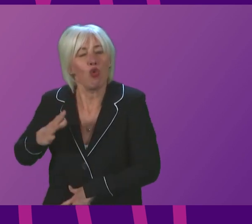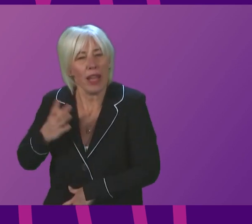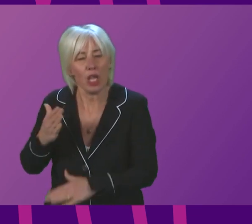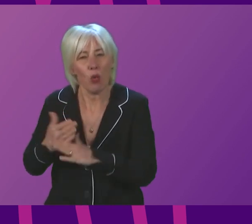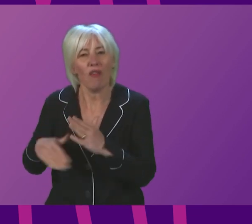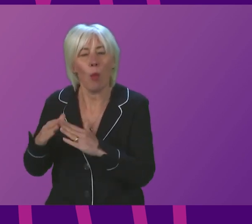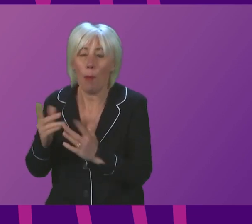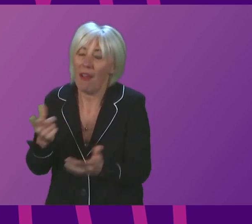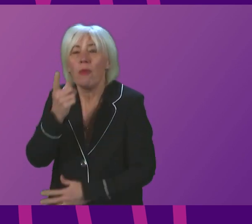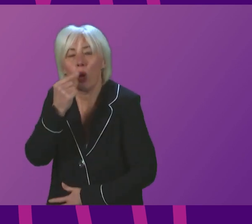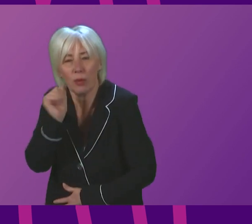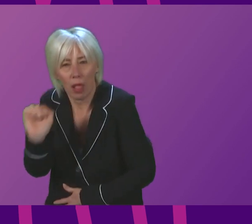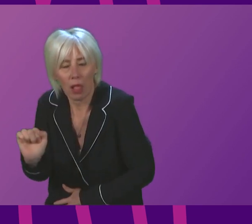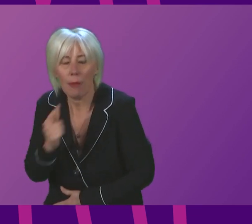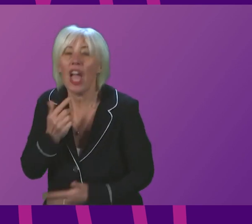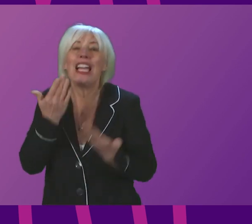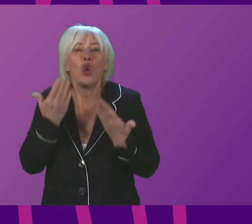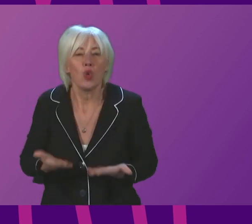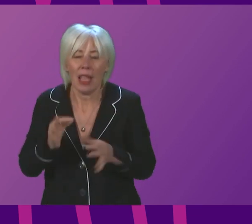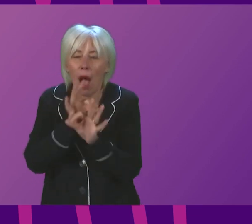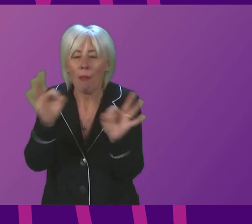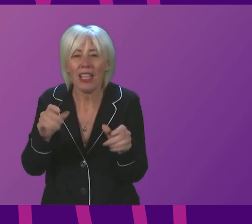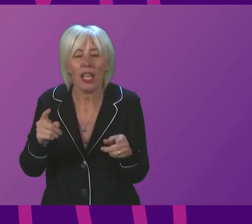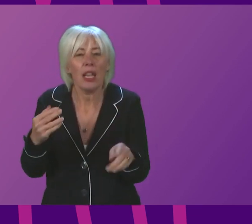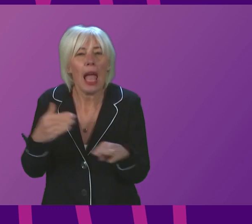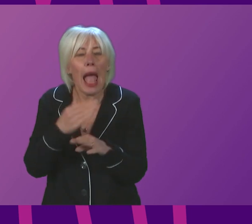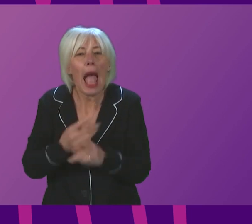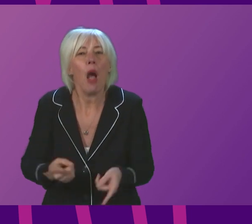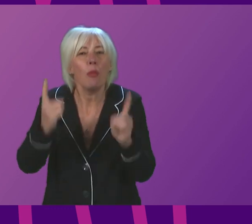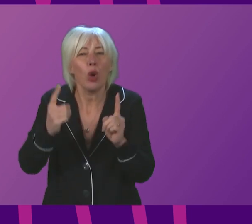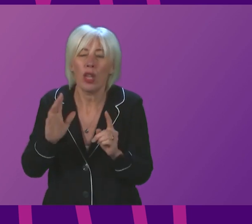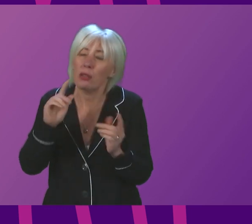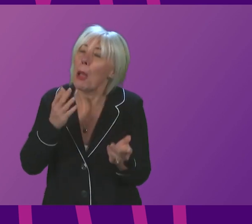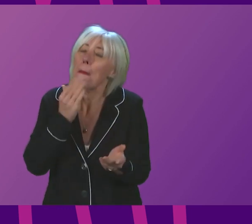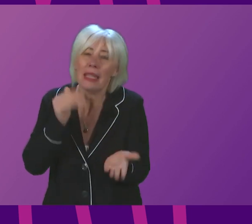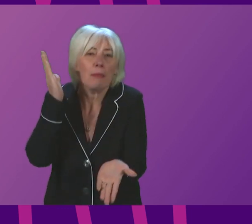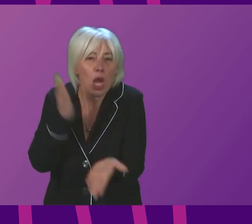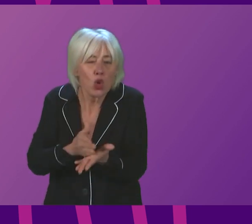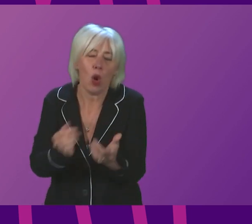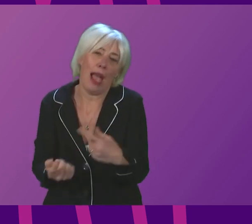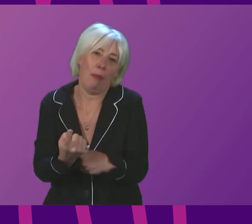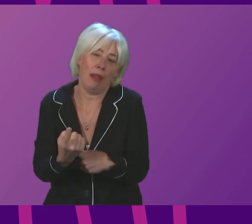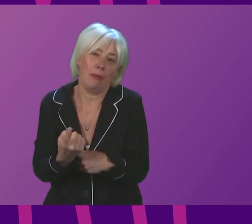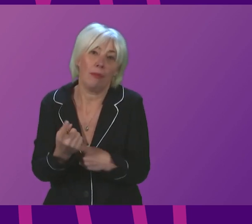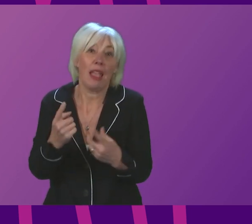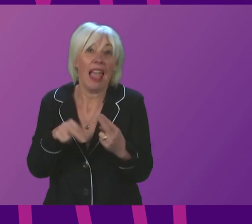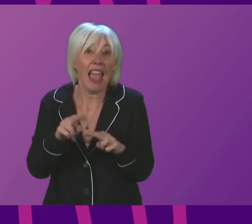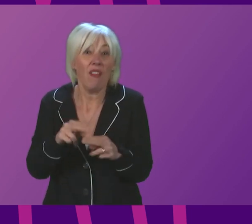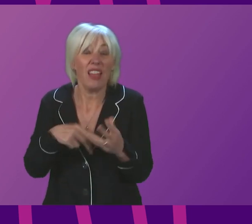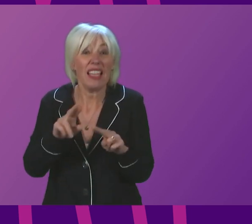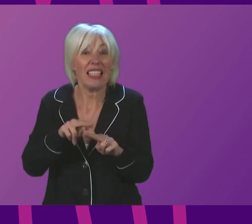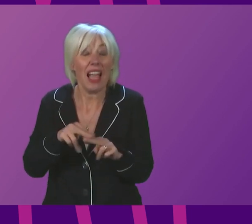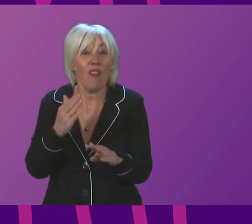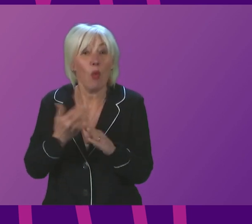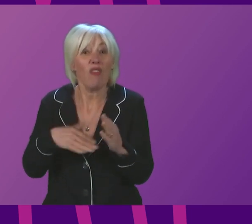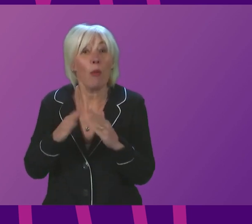wherever practical. Today, I am asking employers to ensure that this is happening. To be blunt, if you had staff working from home